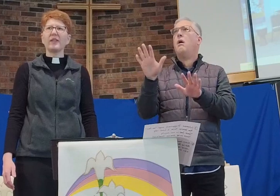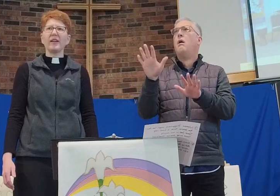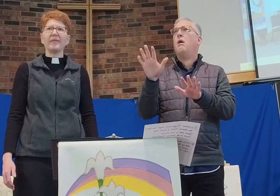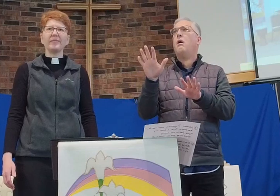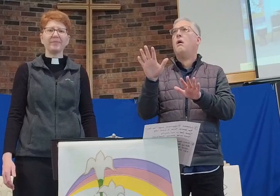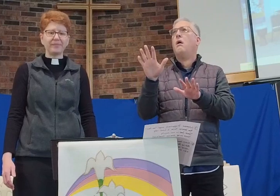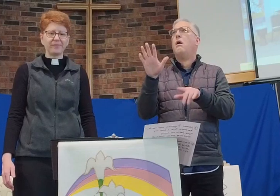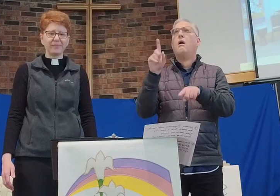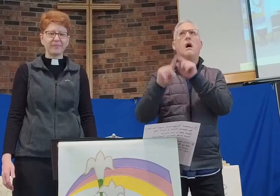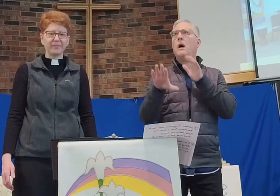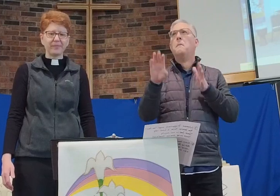that.